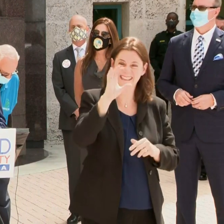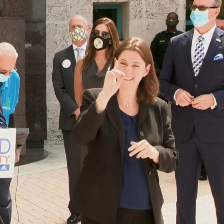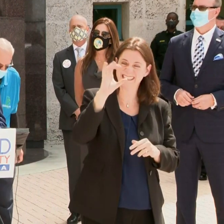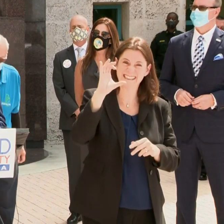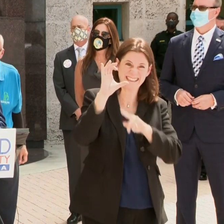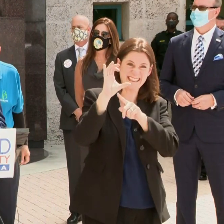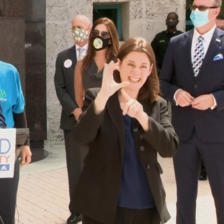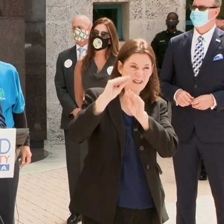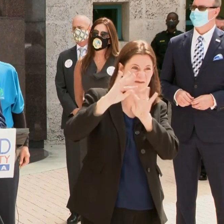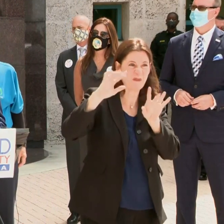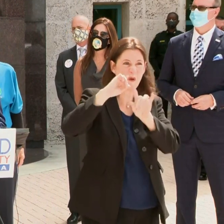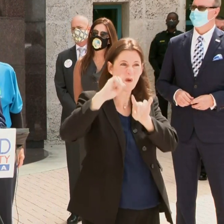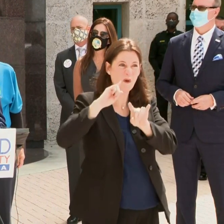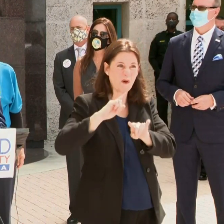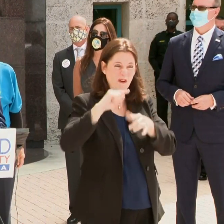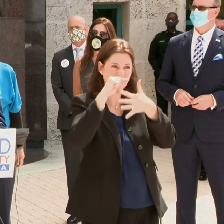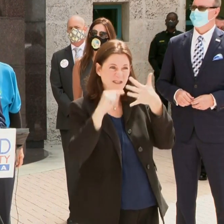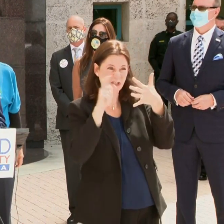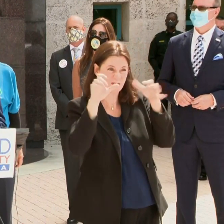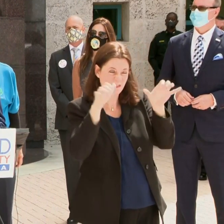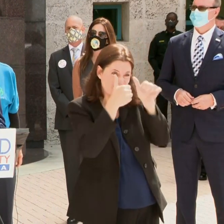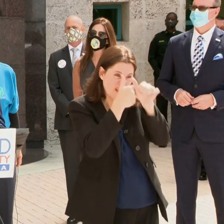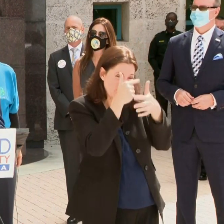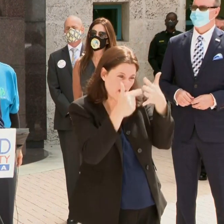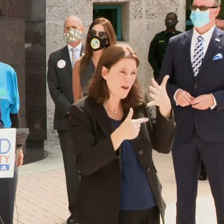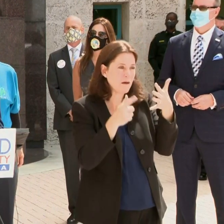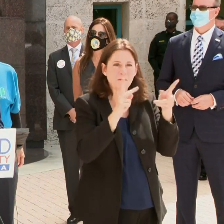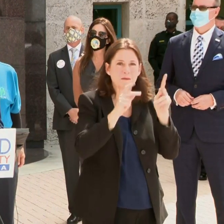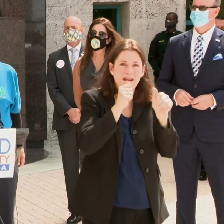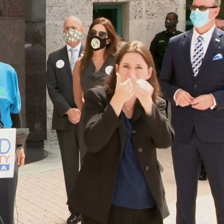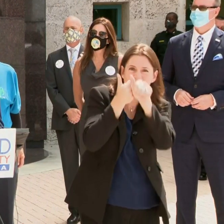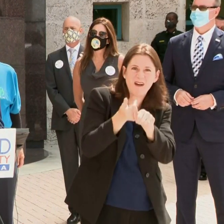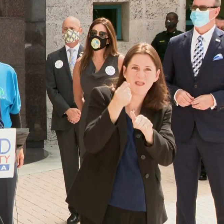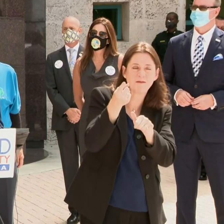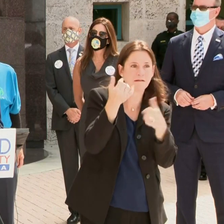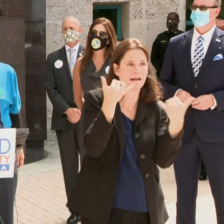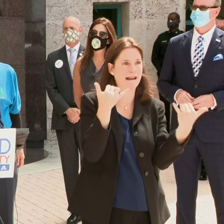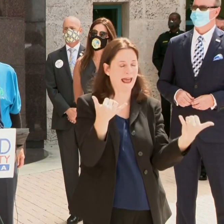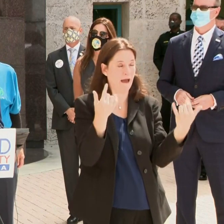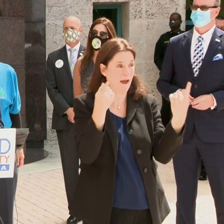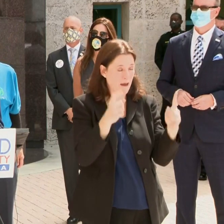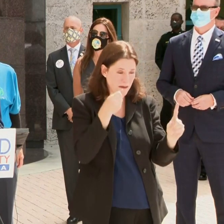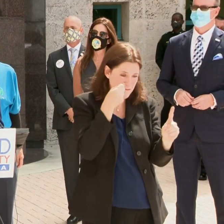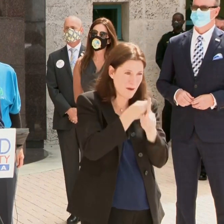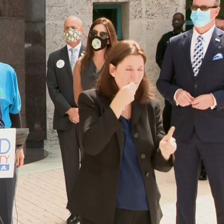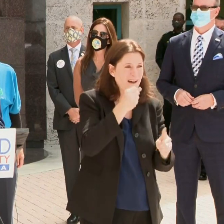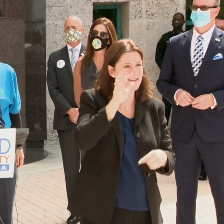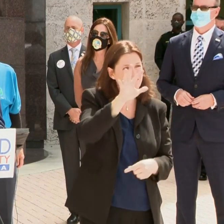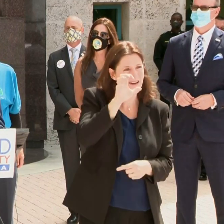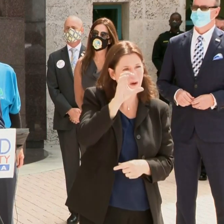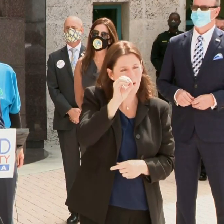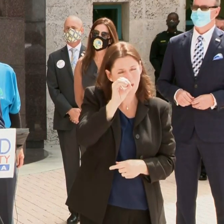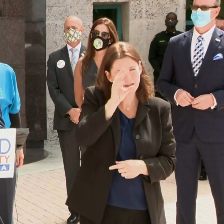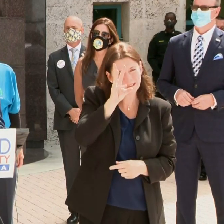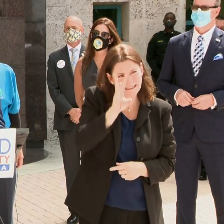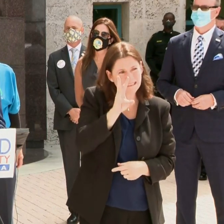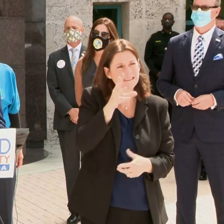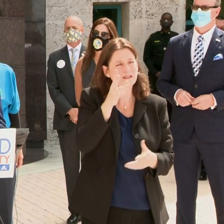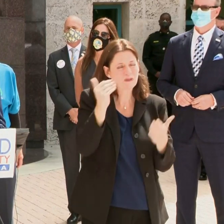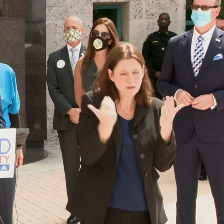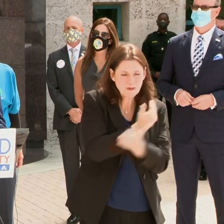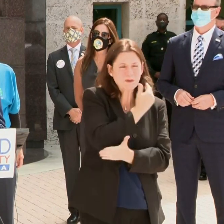guidelines or orders, we see spike as high as 506 new cases in one day.